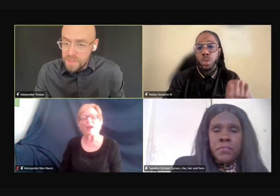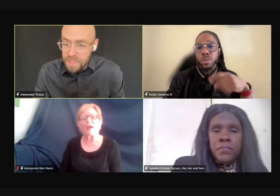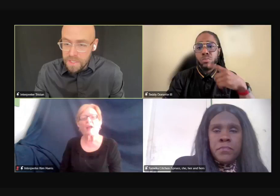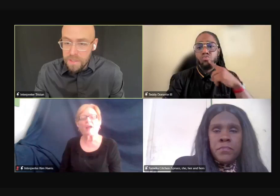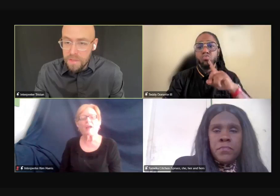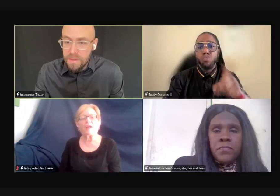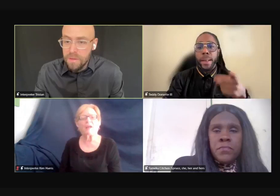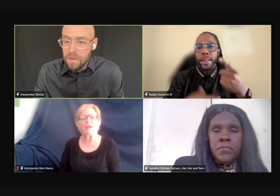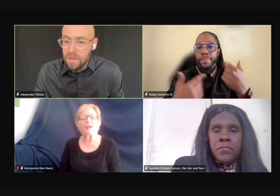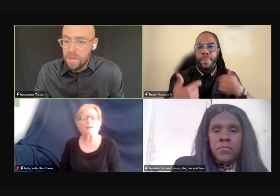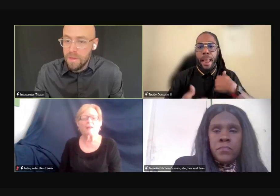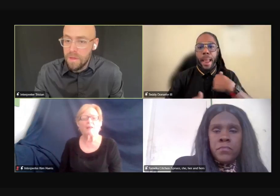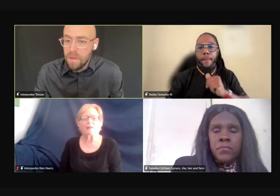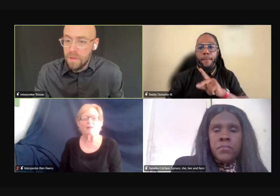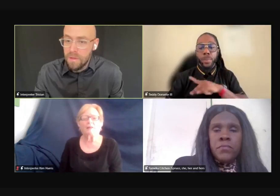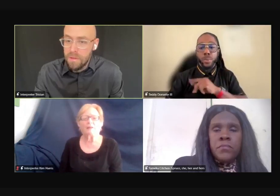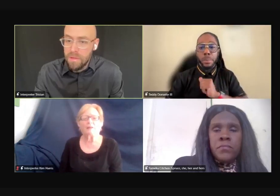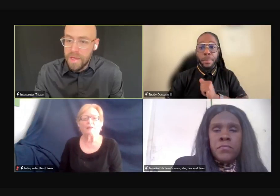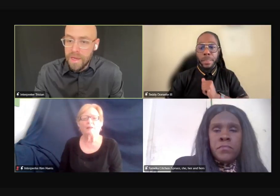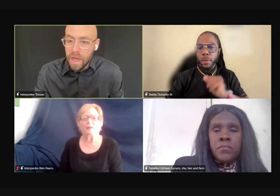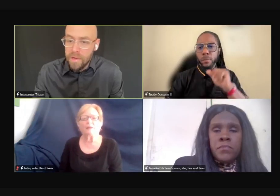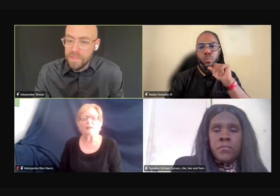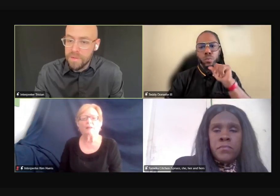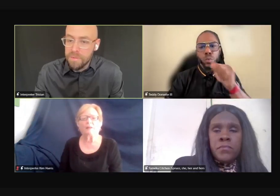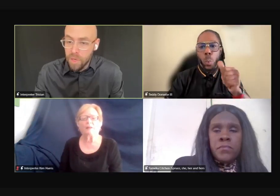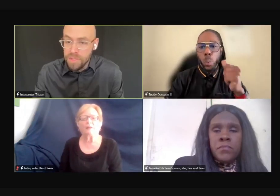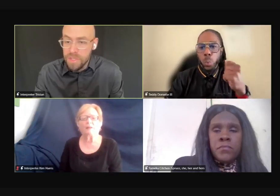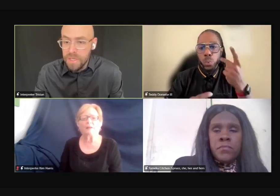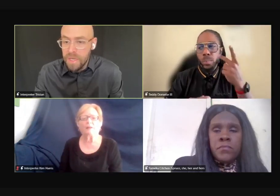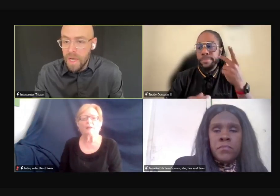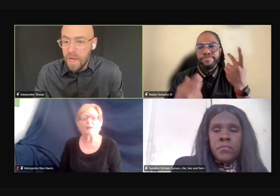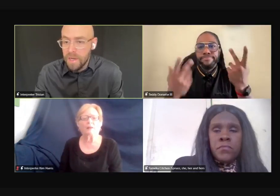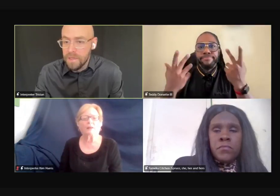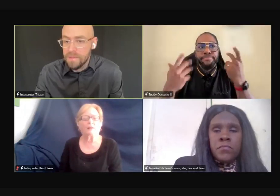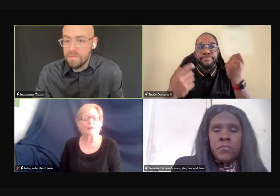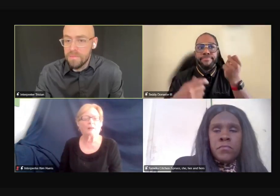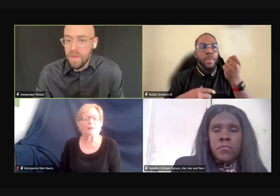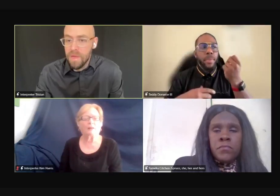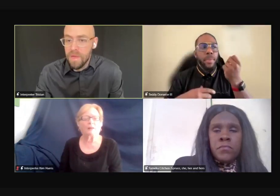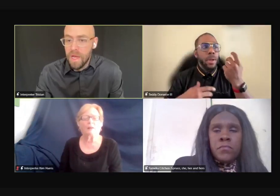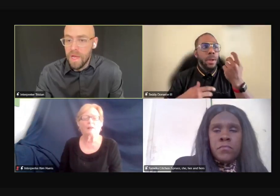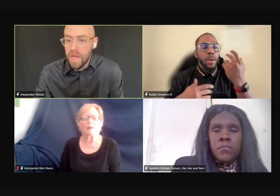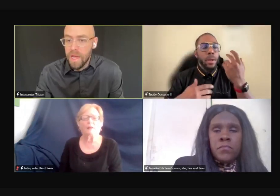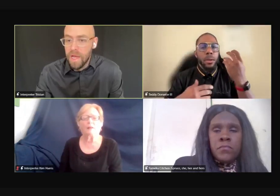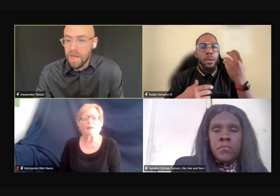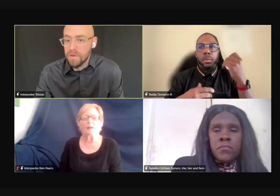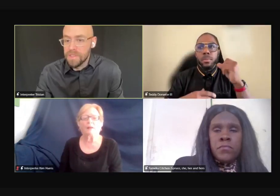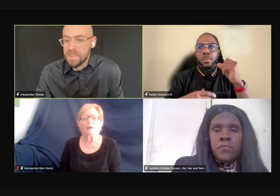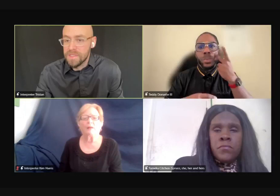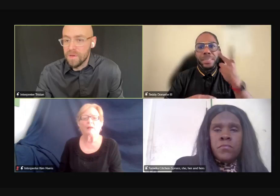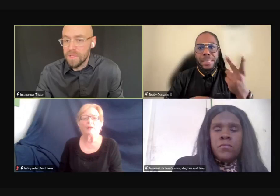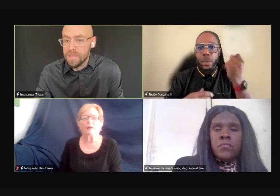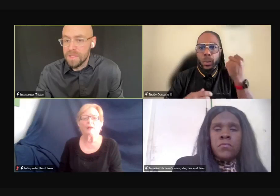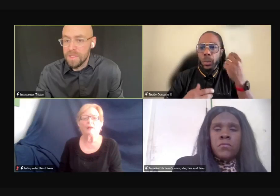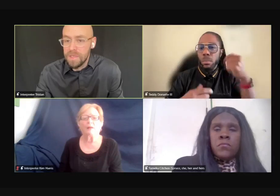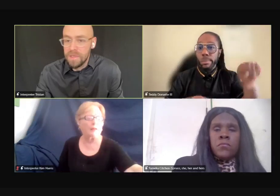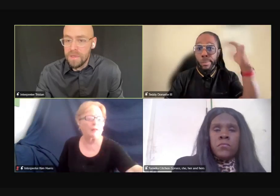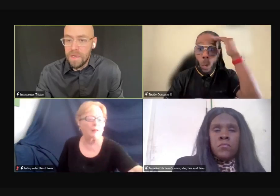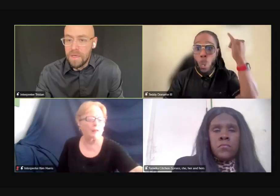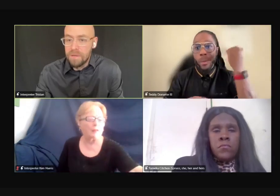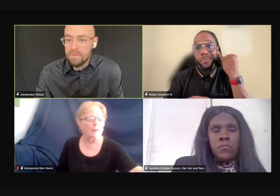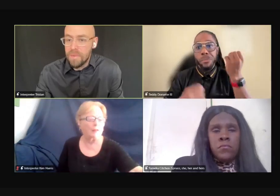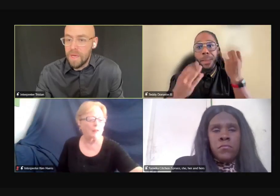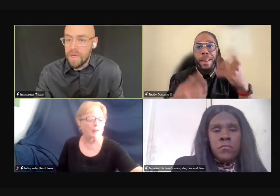I do see that often personally. I, I don't necessarily